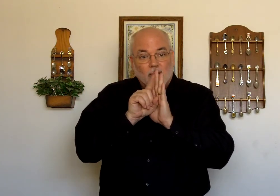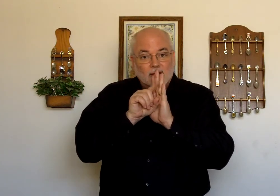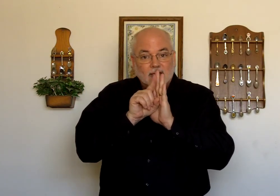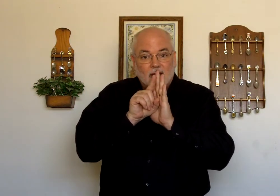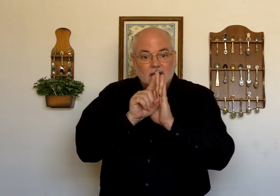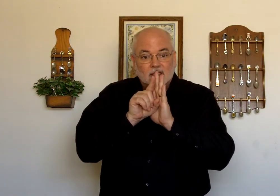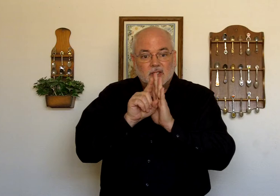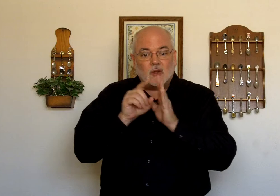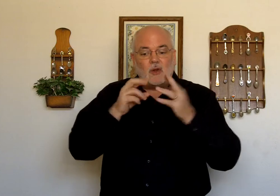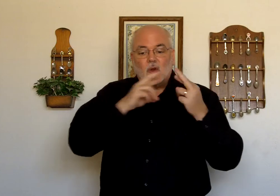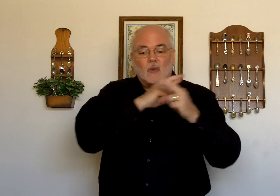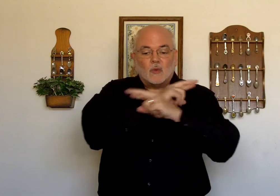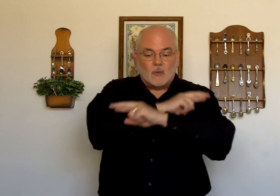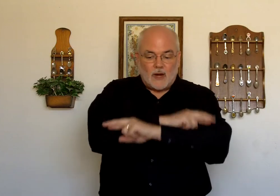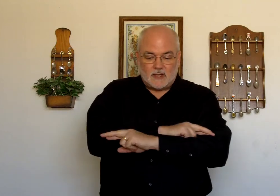Without a second. Rest.